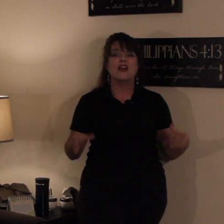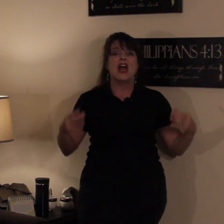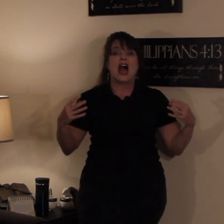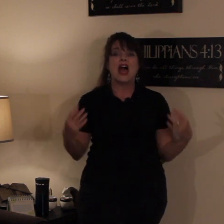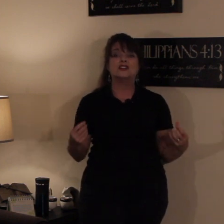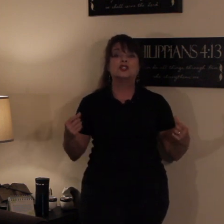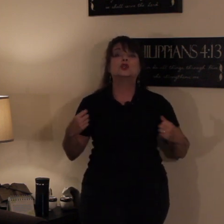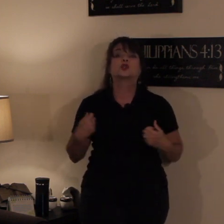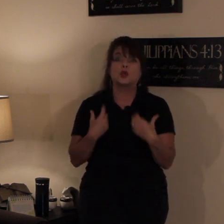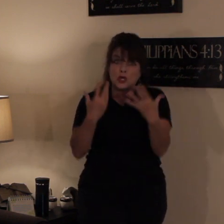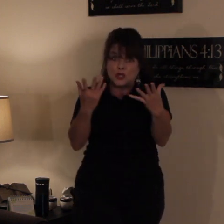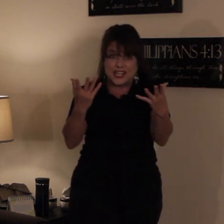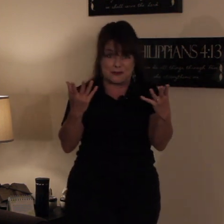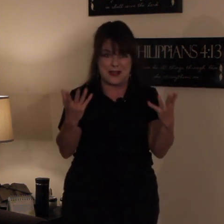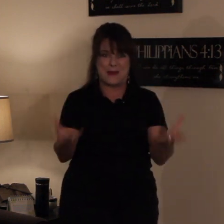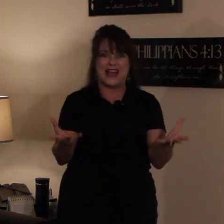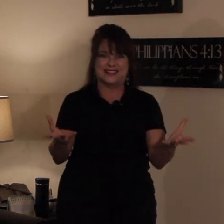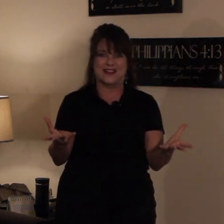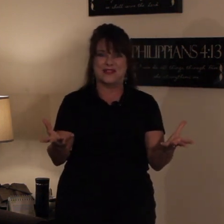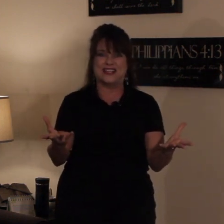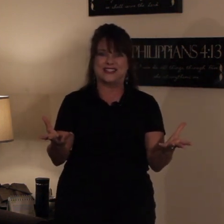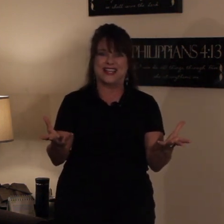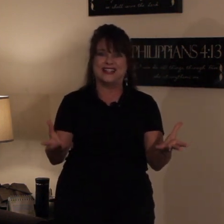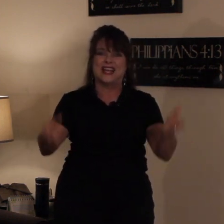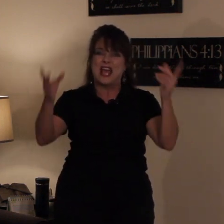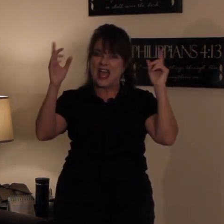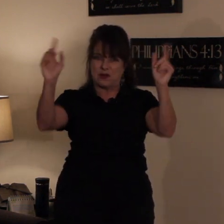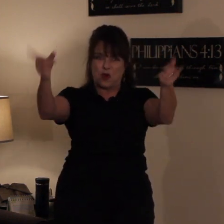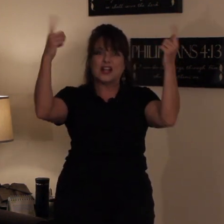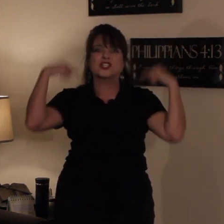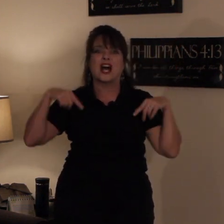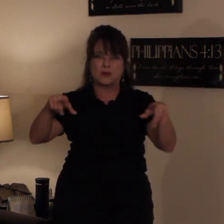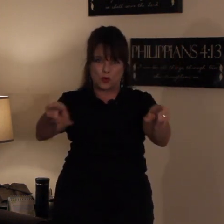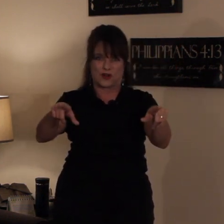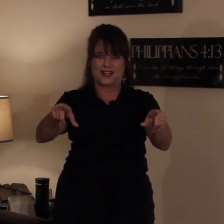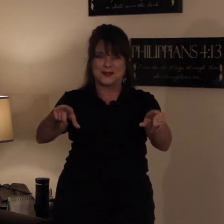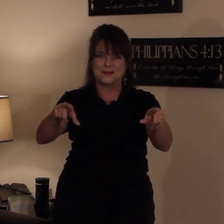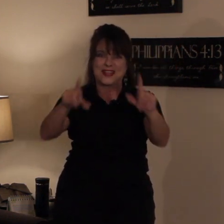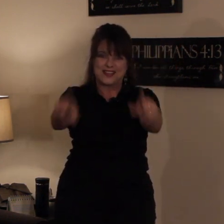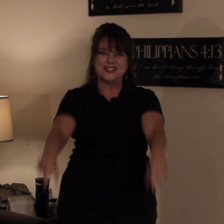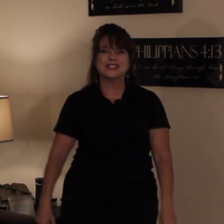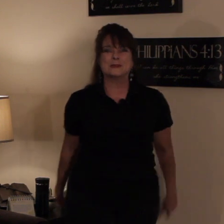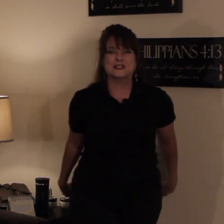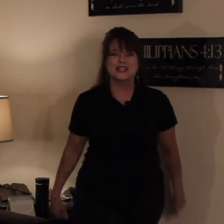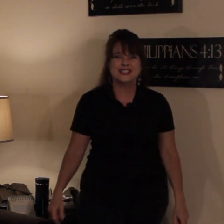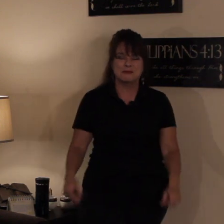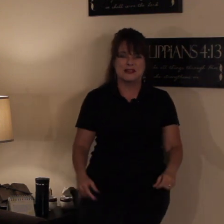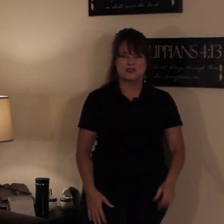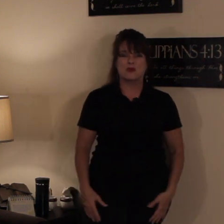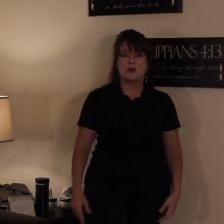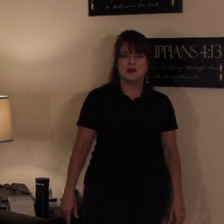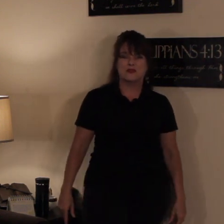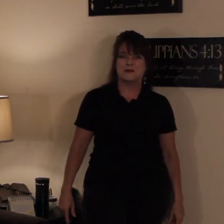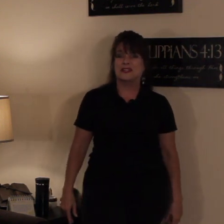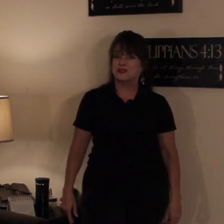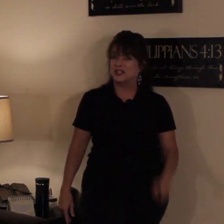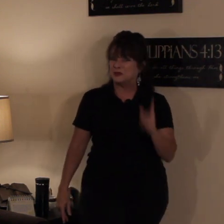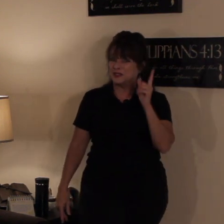as you truly repent of these things and watch God work. This has been Tracy from Mr. 414 Ministries with